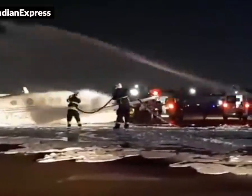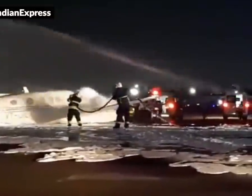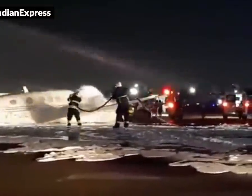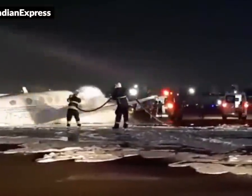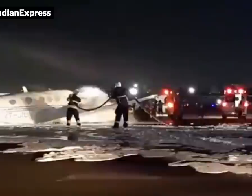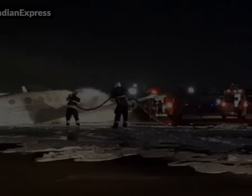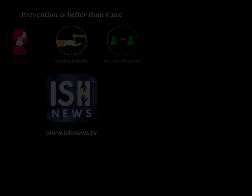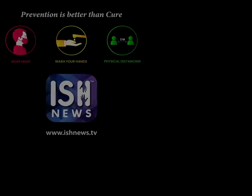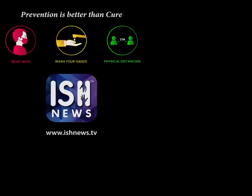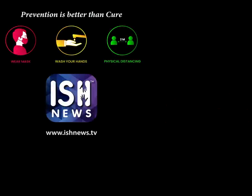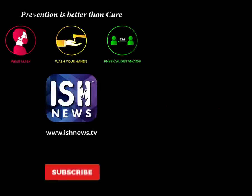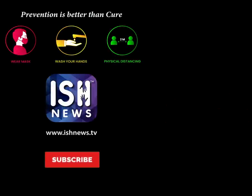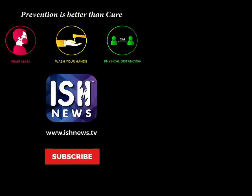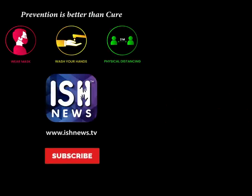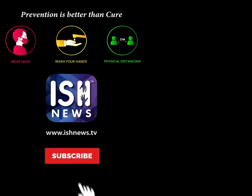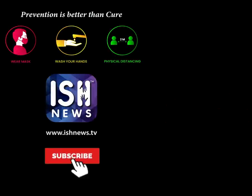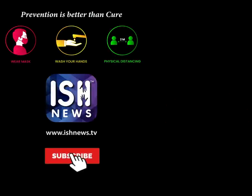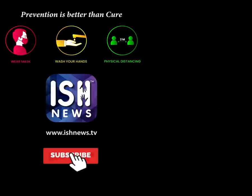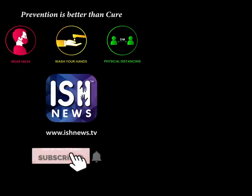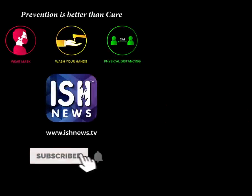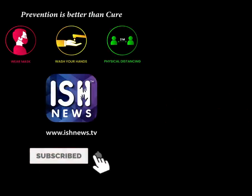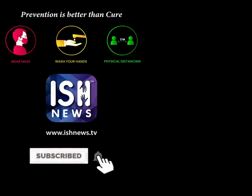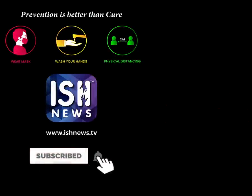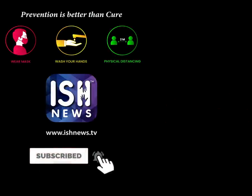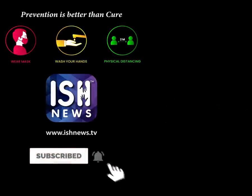has moved Nanavati